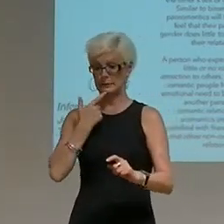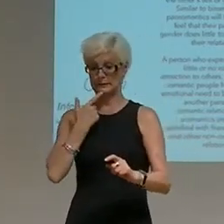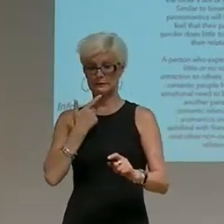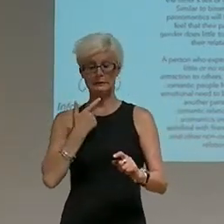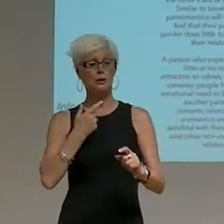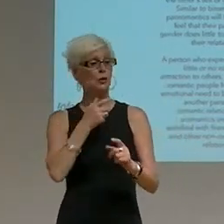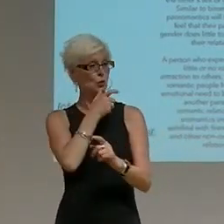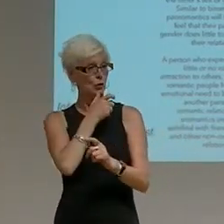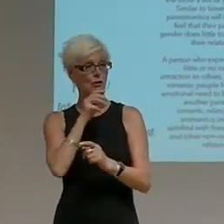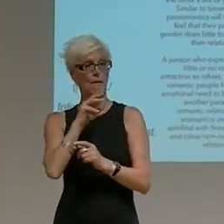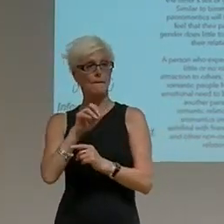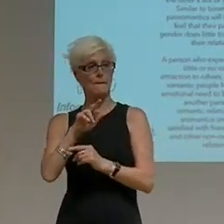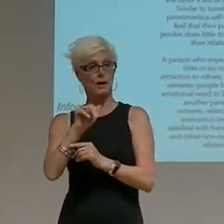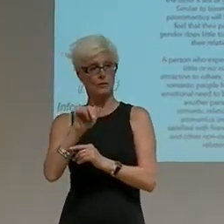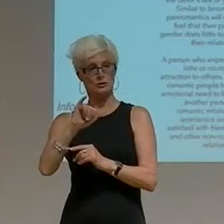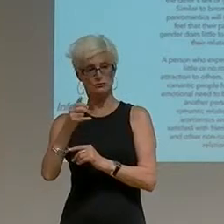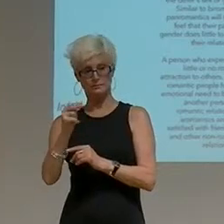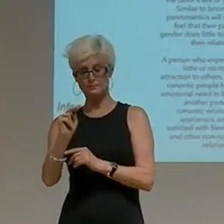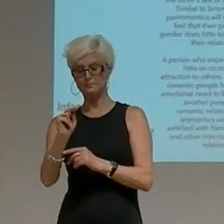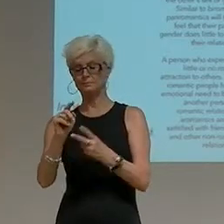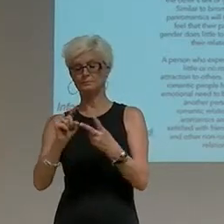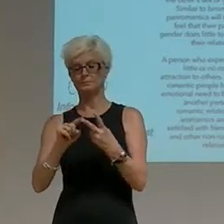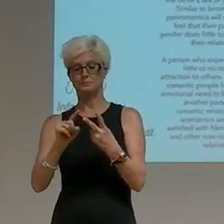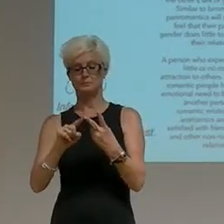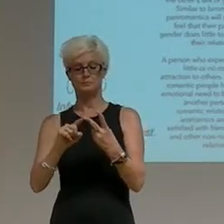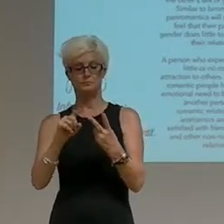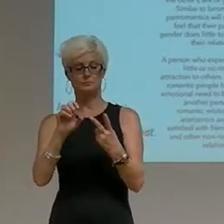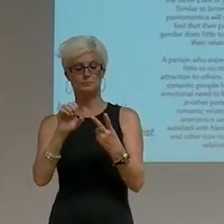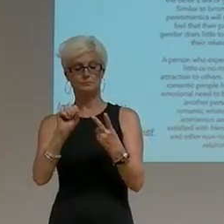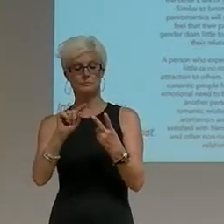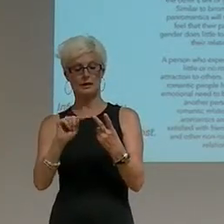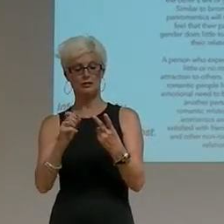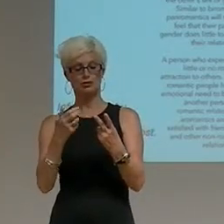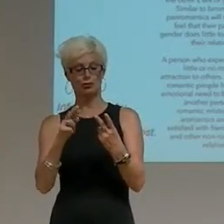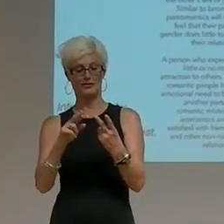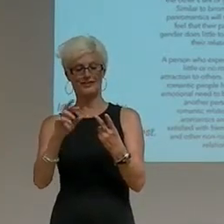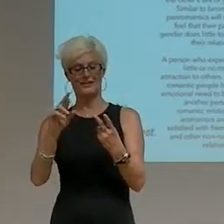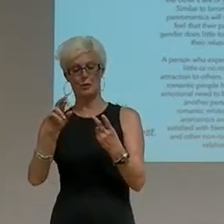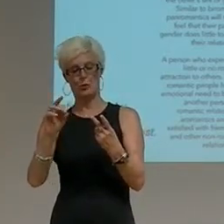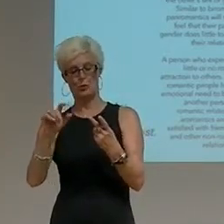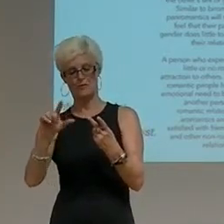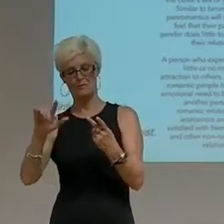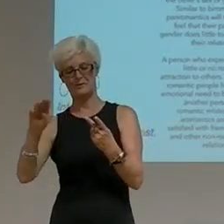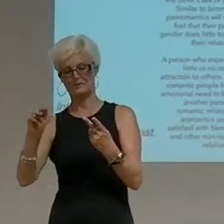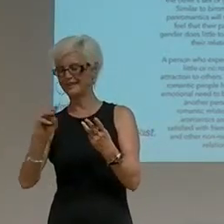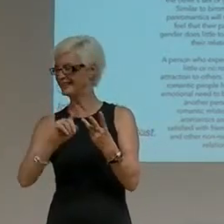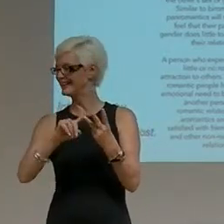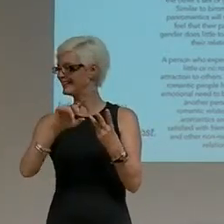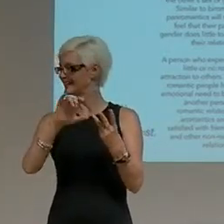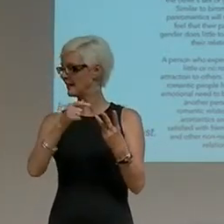Myra Johnson and Esther Rothblum and Catherine Brehany,